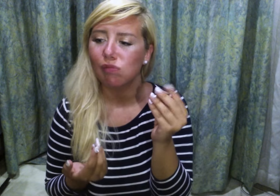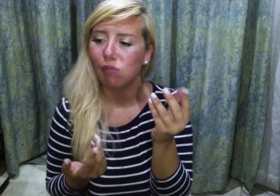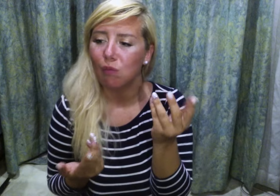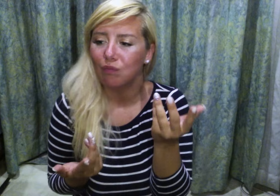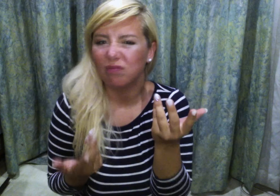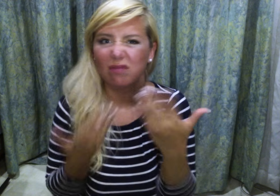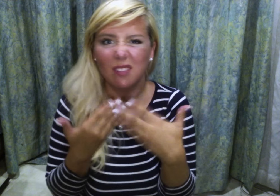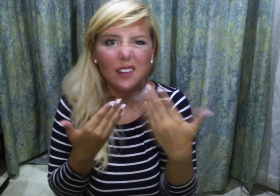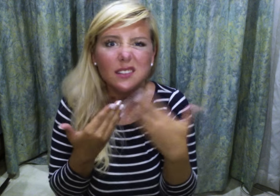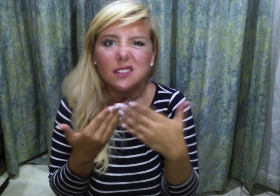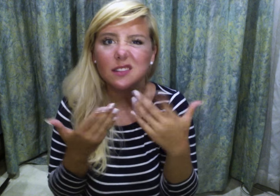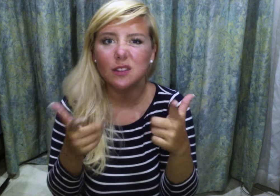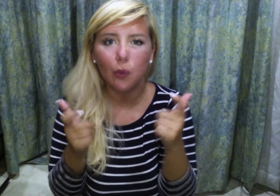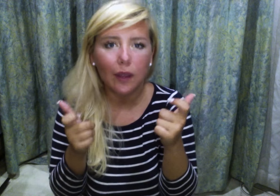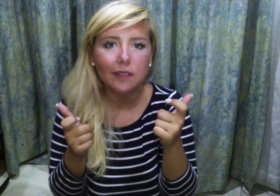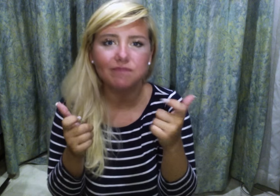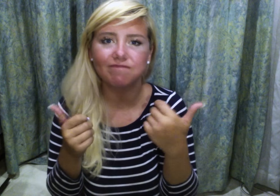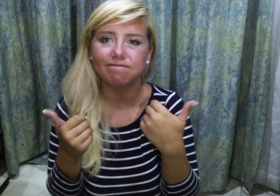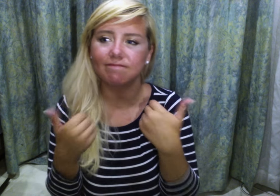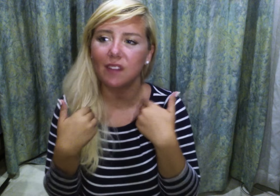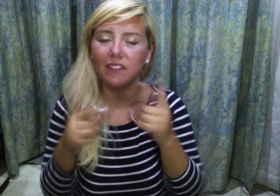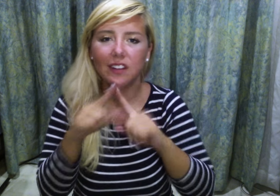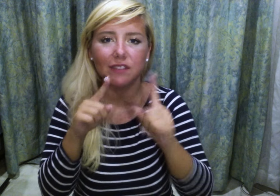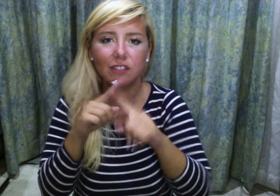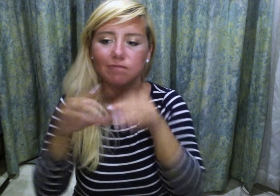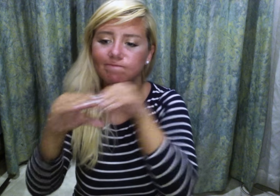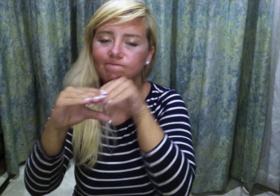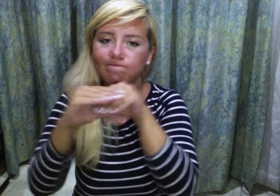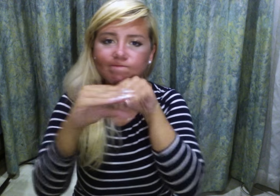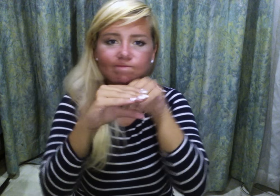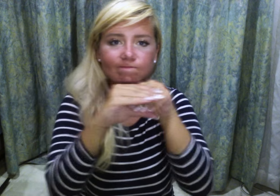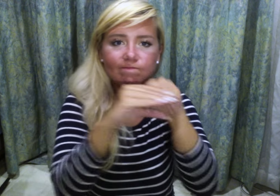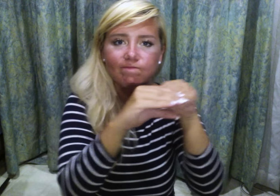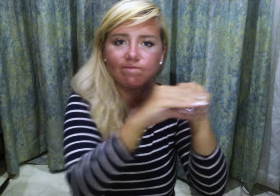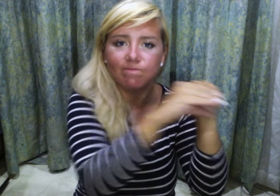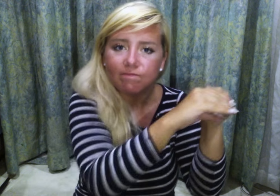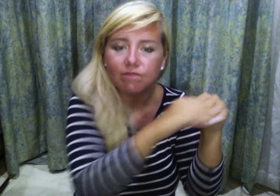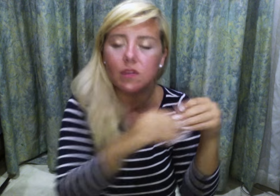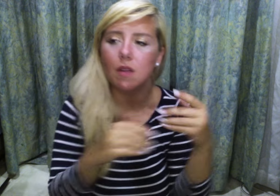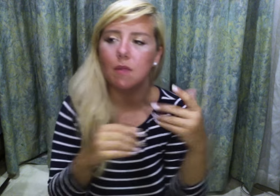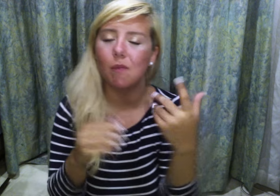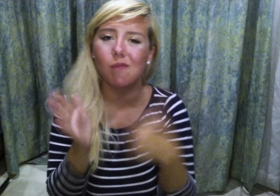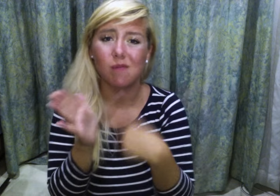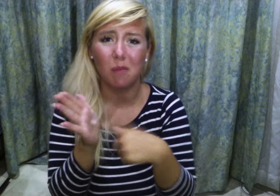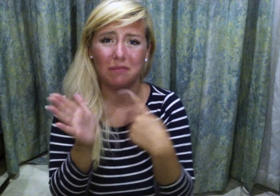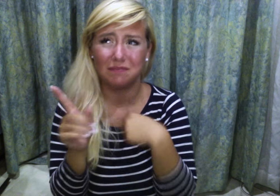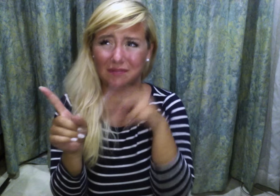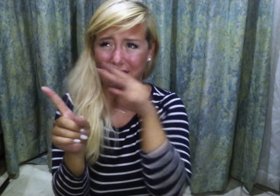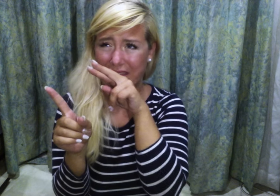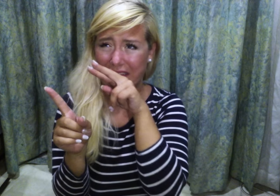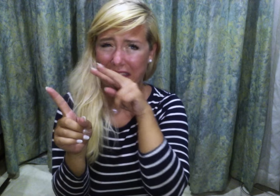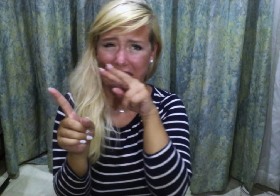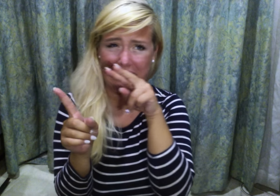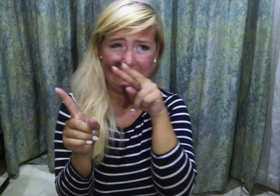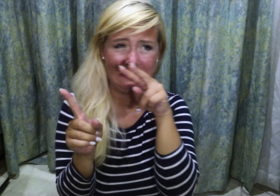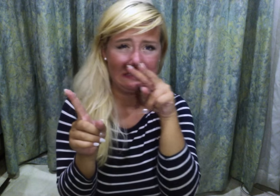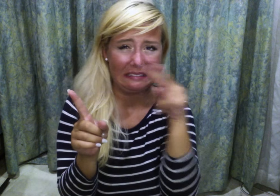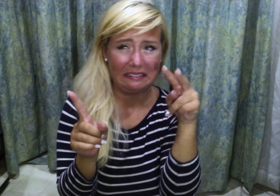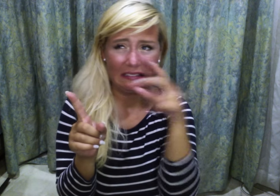it's convenient. It's quick. And you can pick anything with any kind of different topping. You know, sometimes